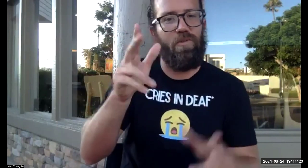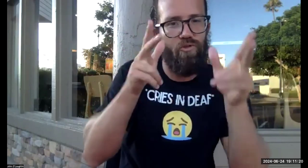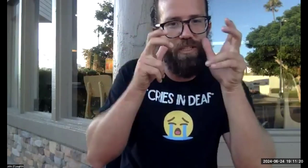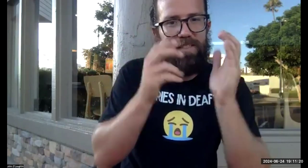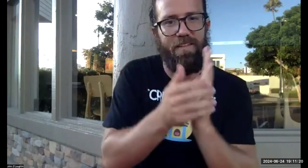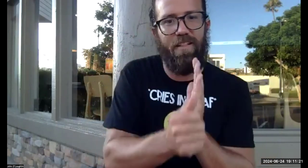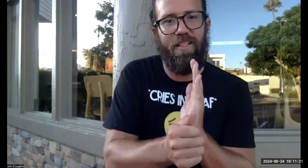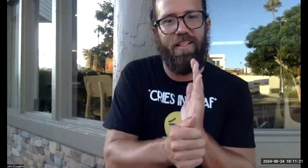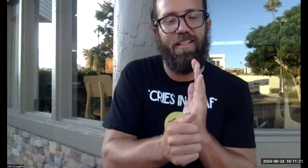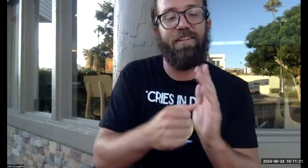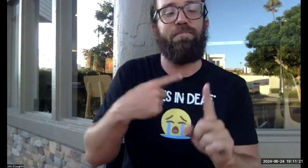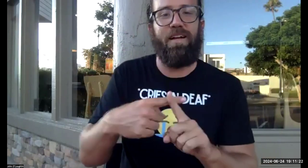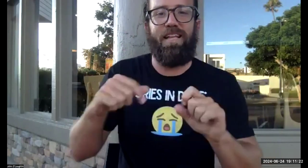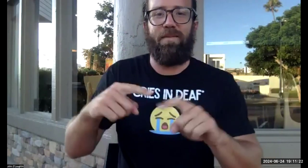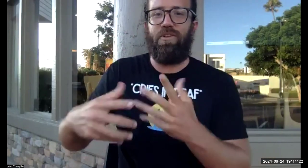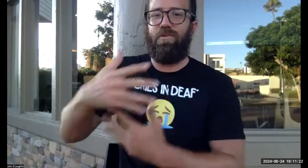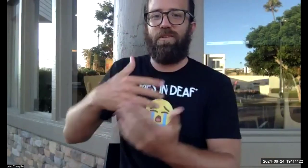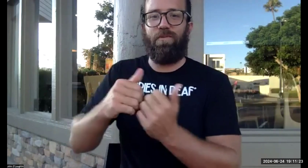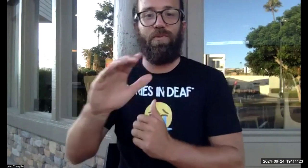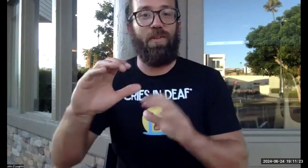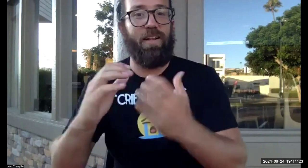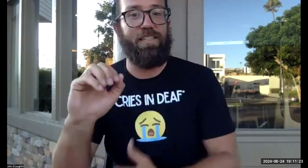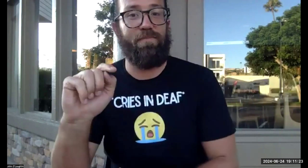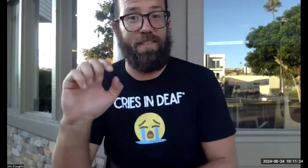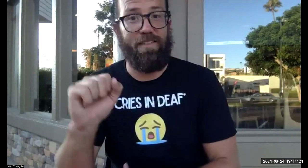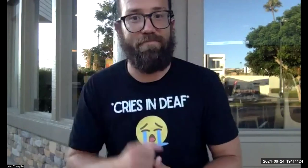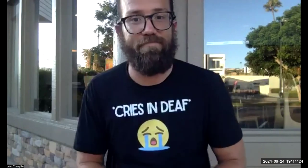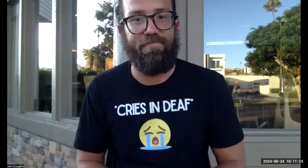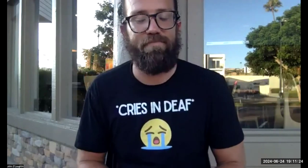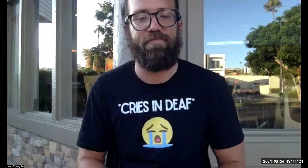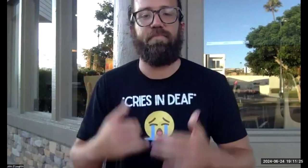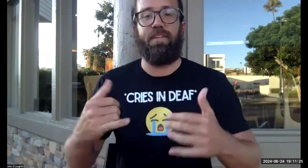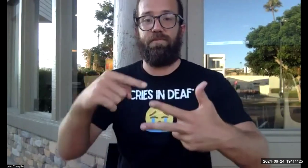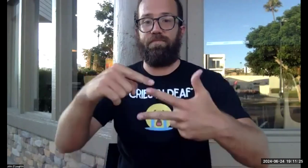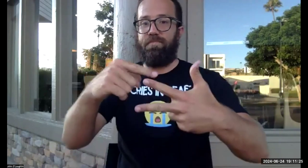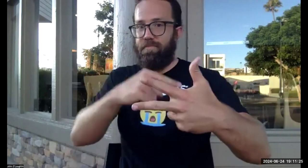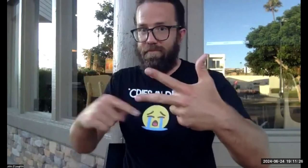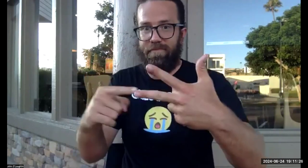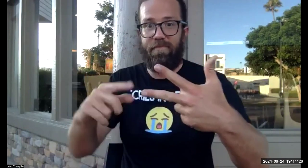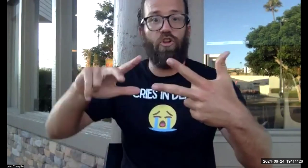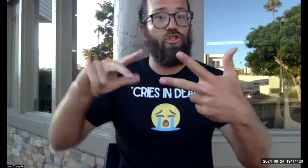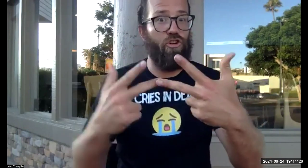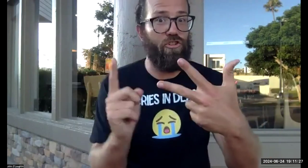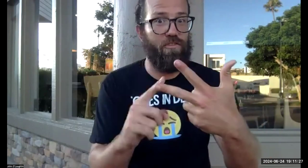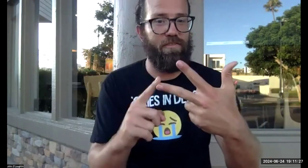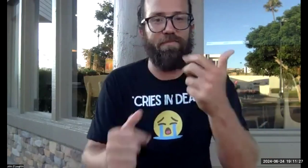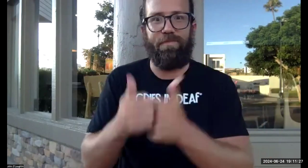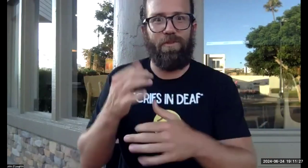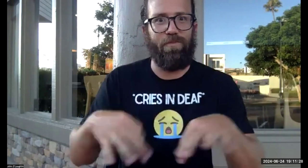points and make a comment, but I want to see what your receptive skills are in order to be able to interact with your classmates. So the third